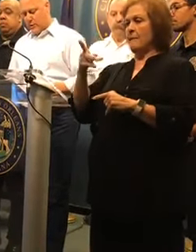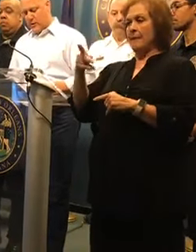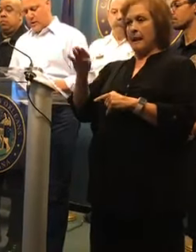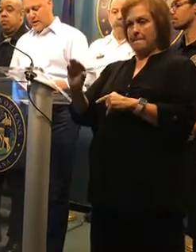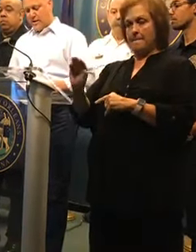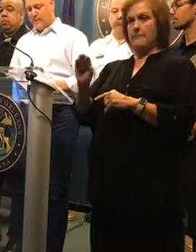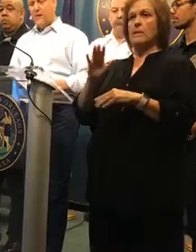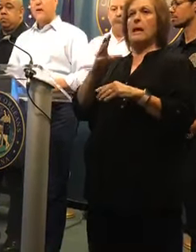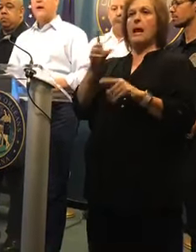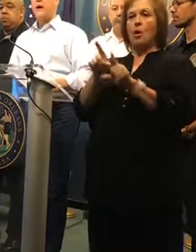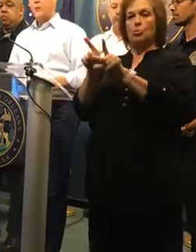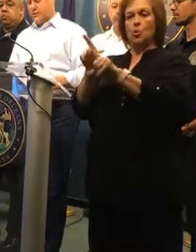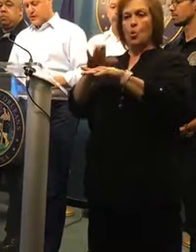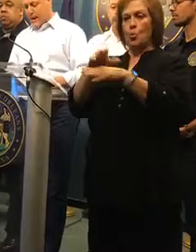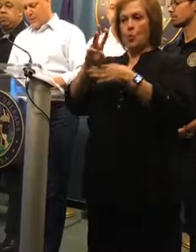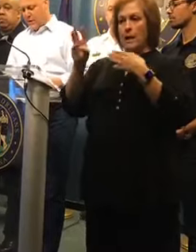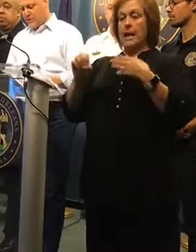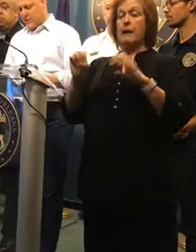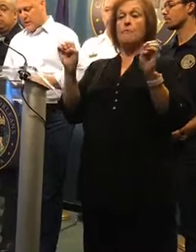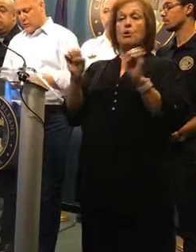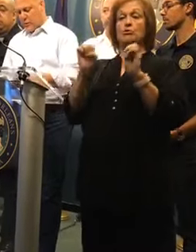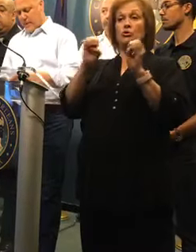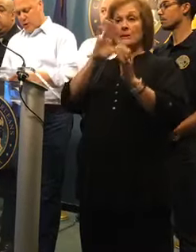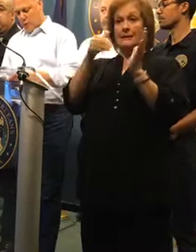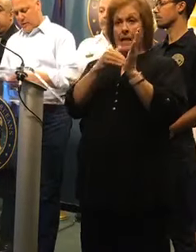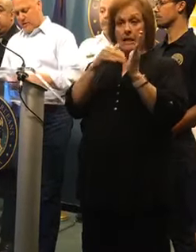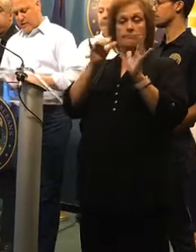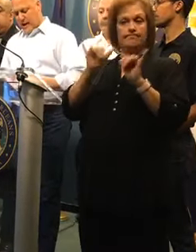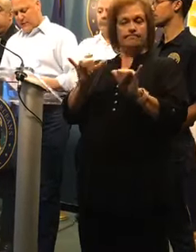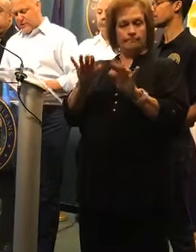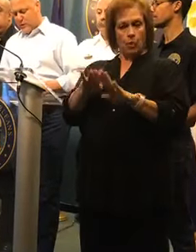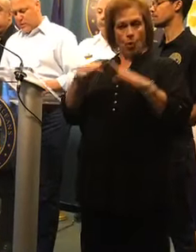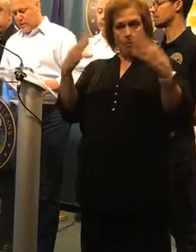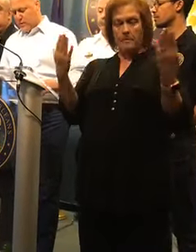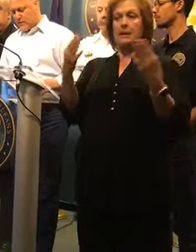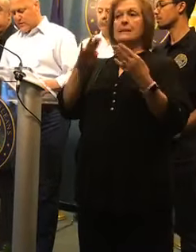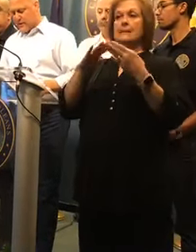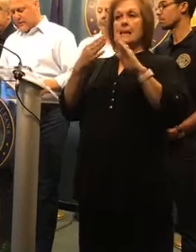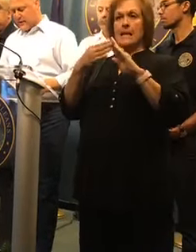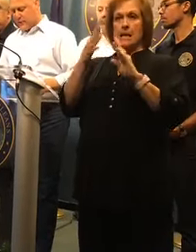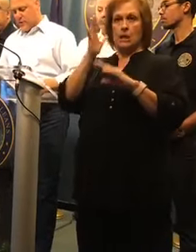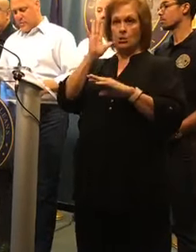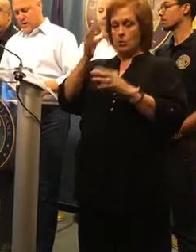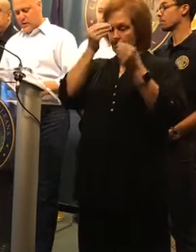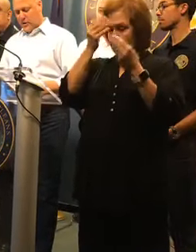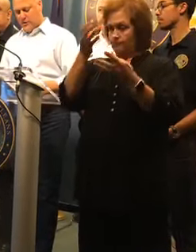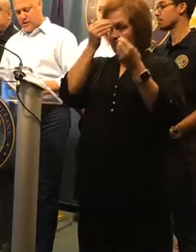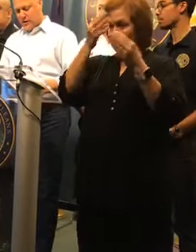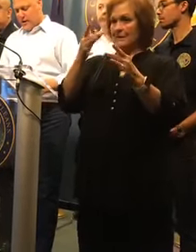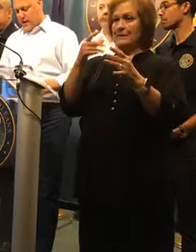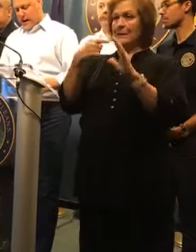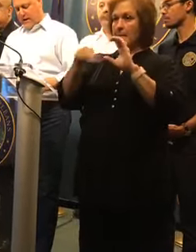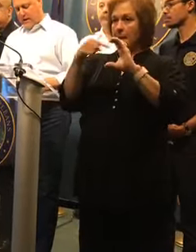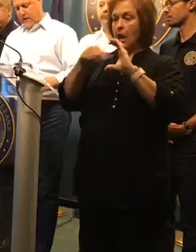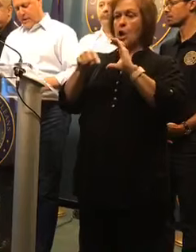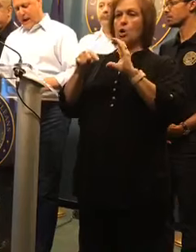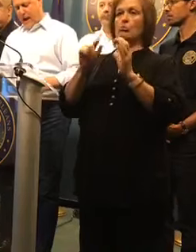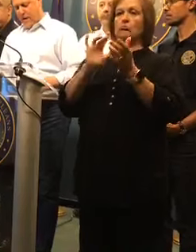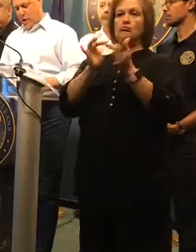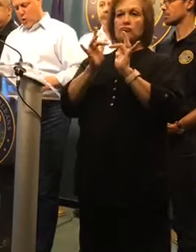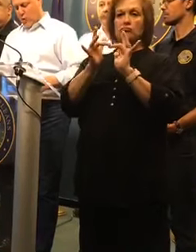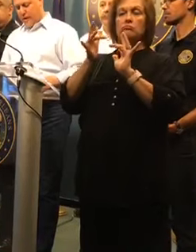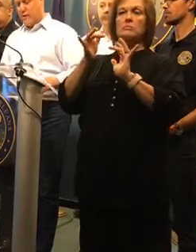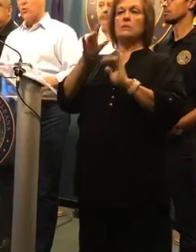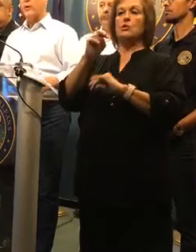now, including weekend. Our emergency operations center will remain open and staffed. The city will keep residents updated through email alerts and the